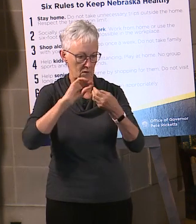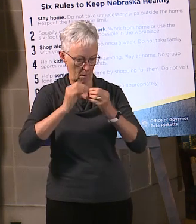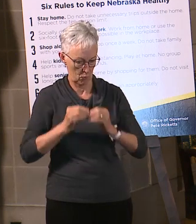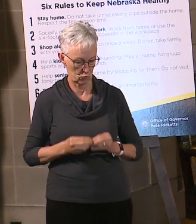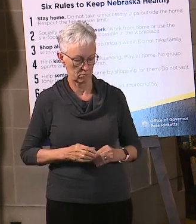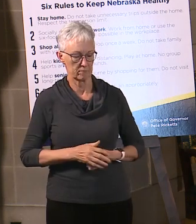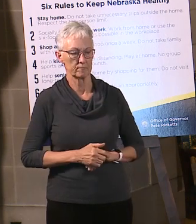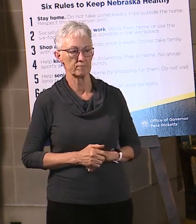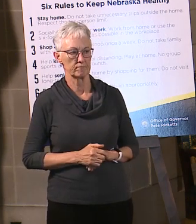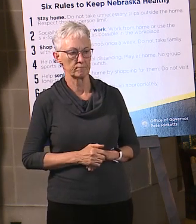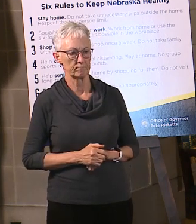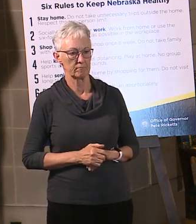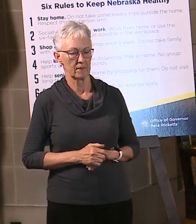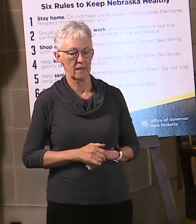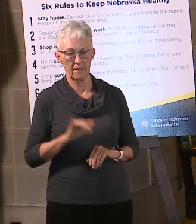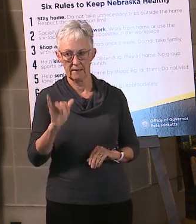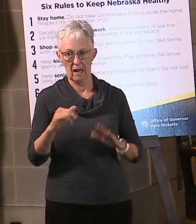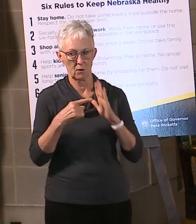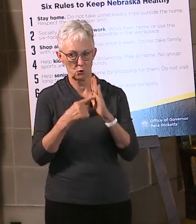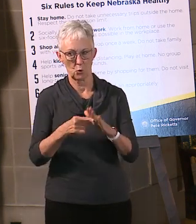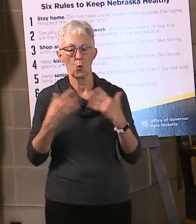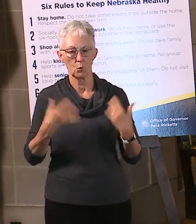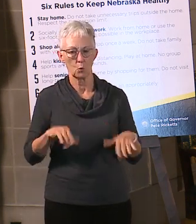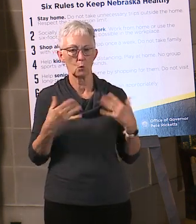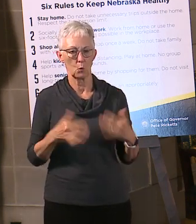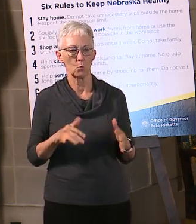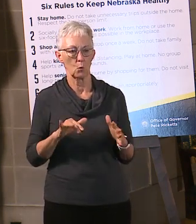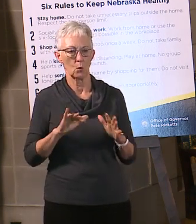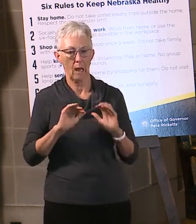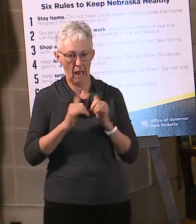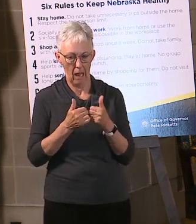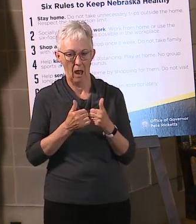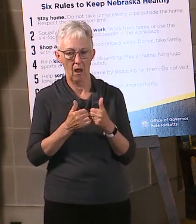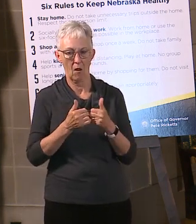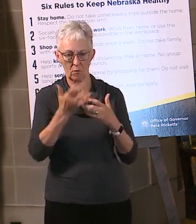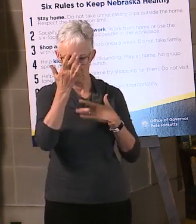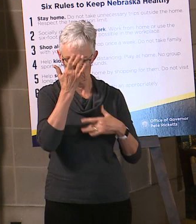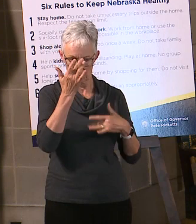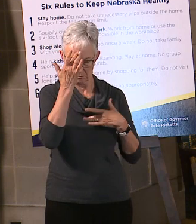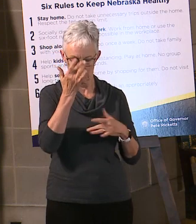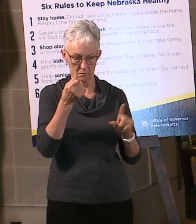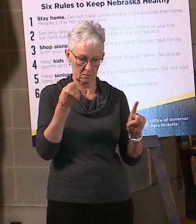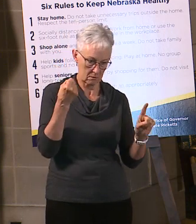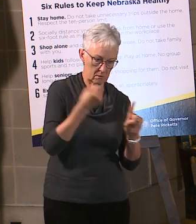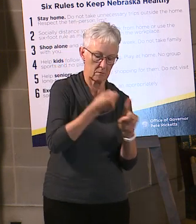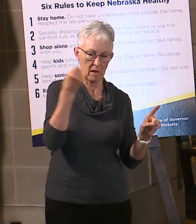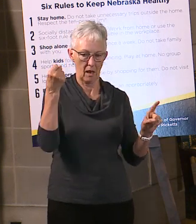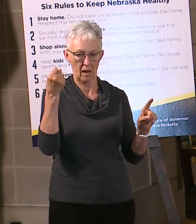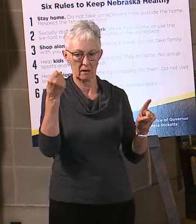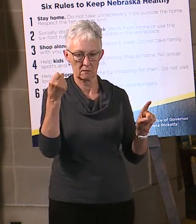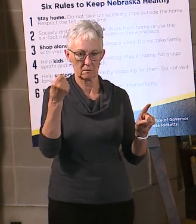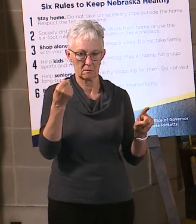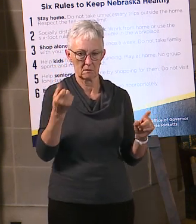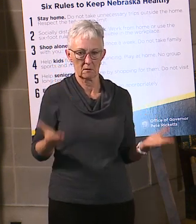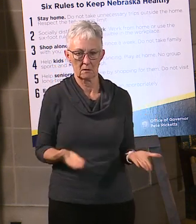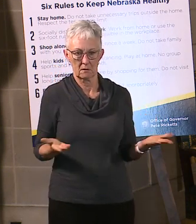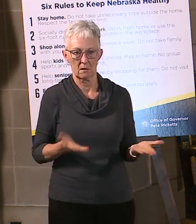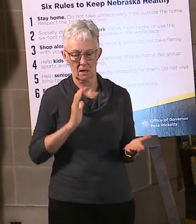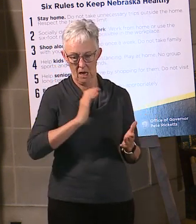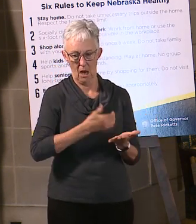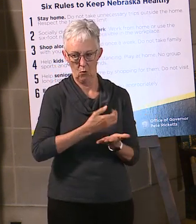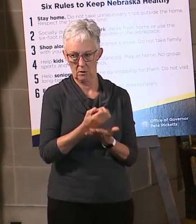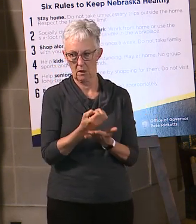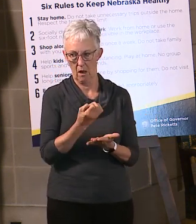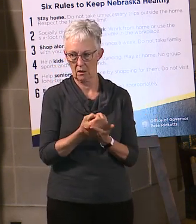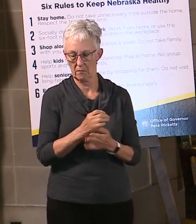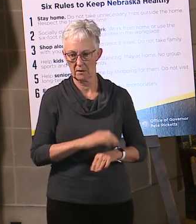impact today of the virus on the Nebraska economy. The impact is vast, touching every